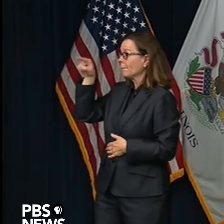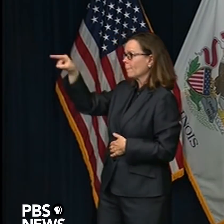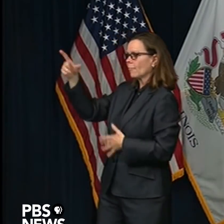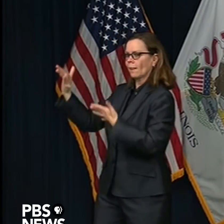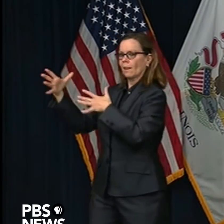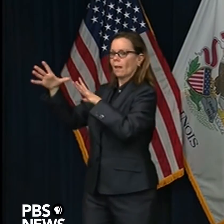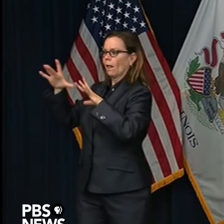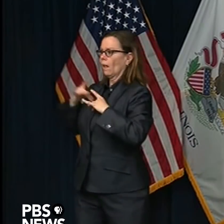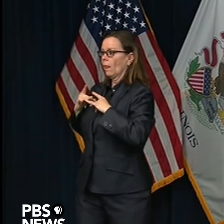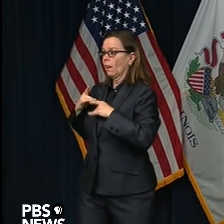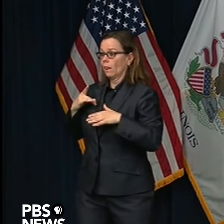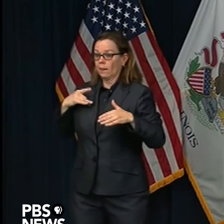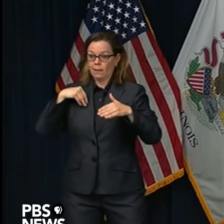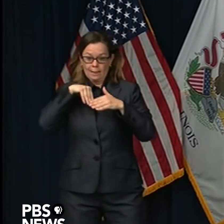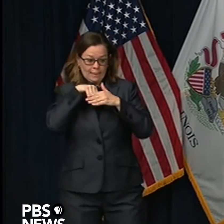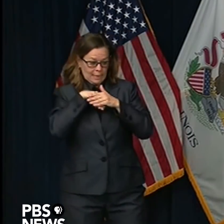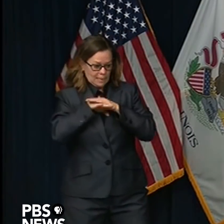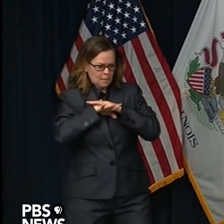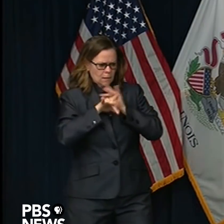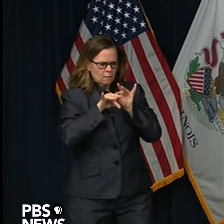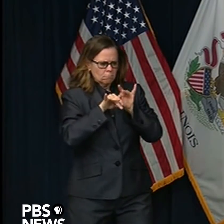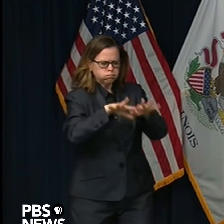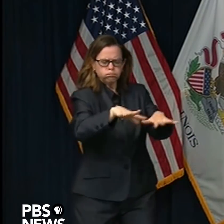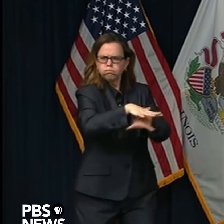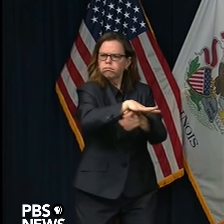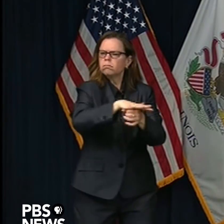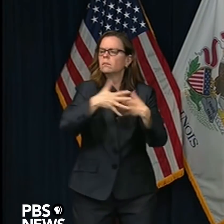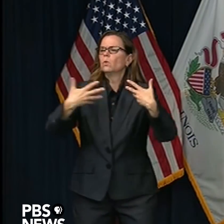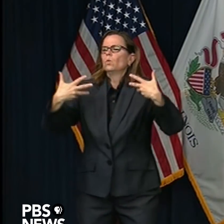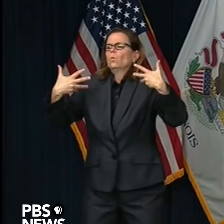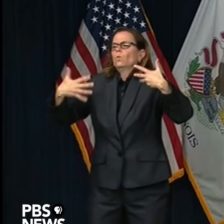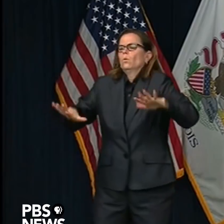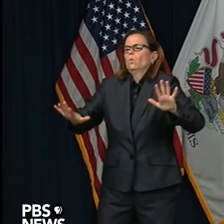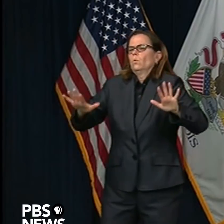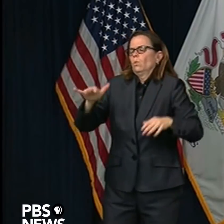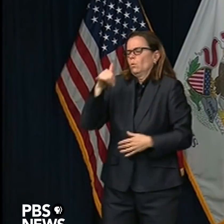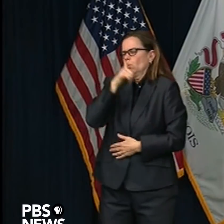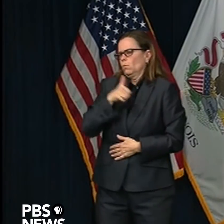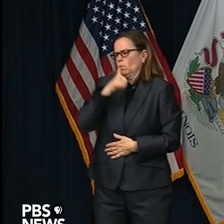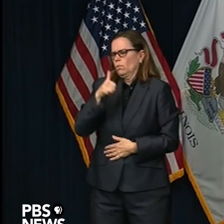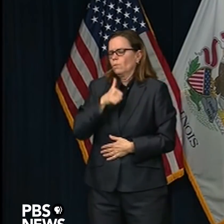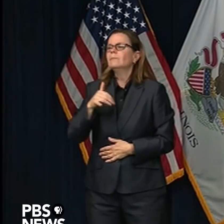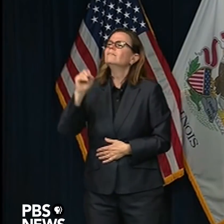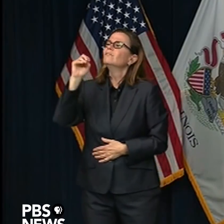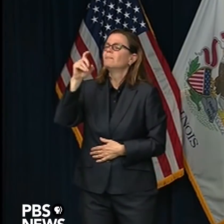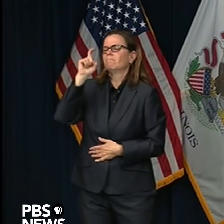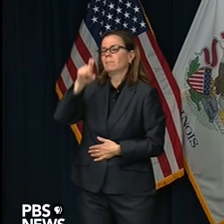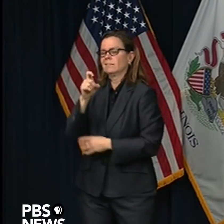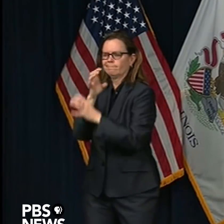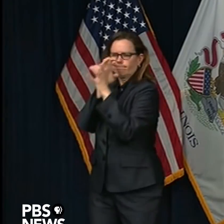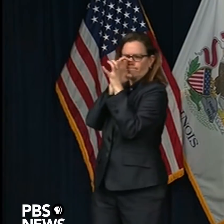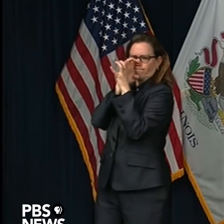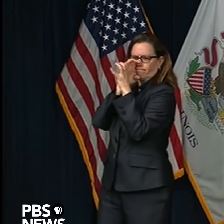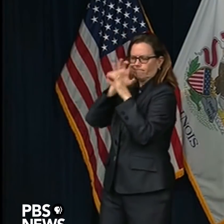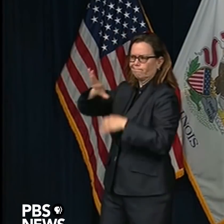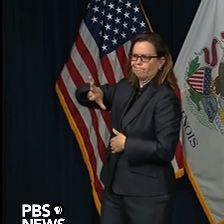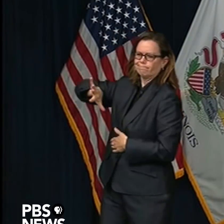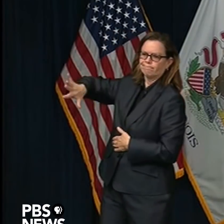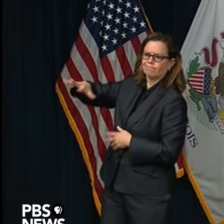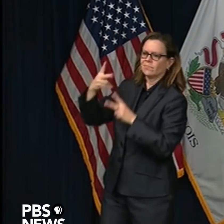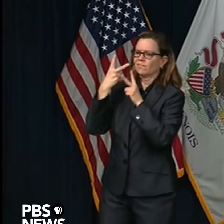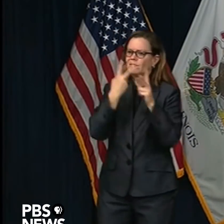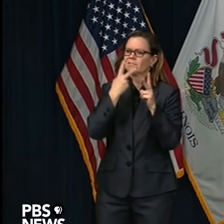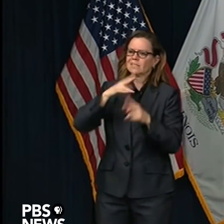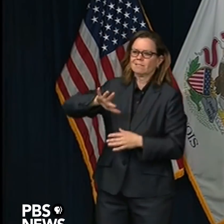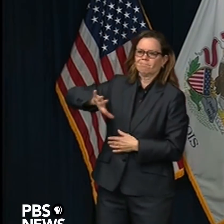aggressive step that has to be taken. Also doing pre-shift assessments on people who work in the facility. So they